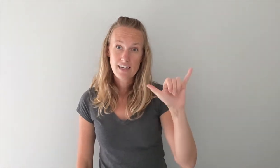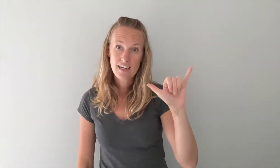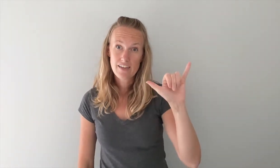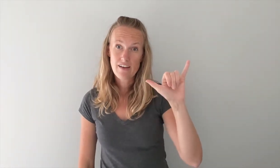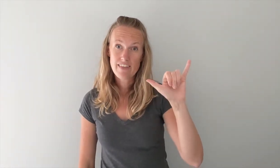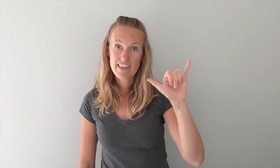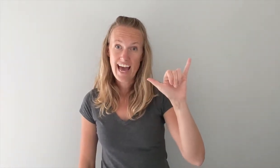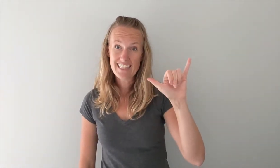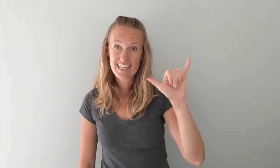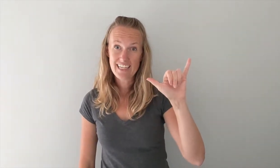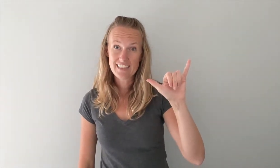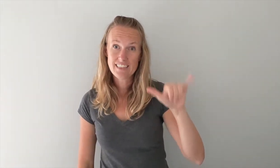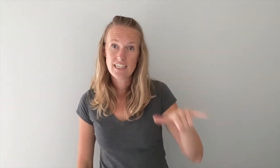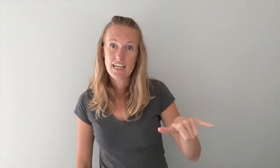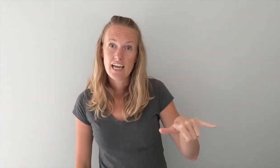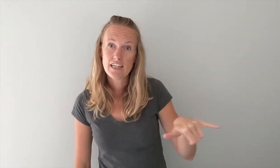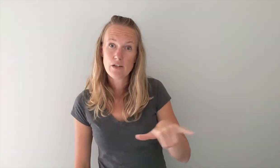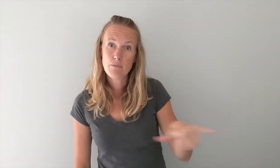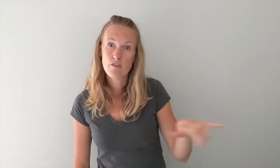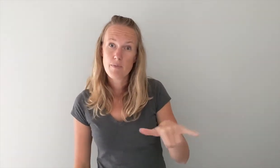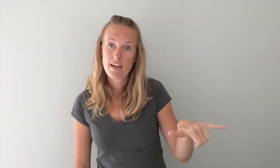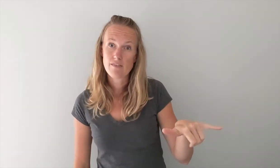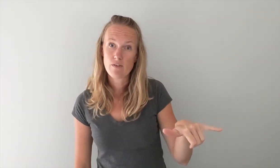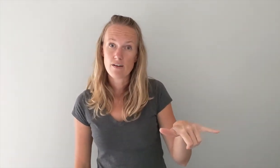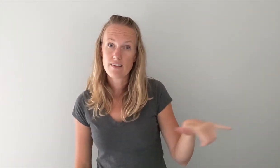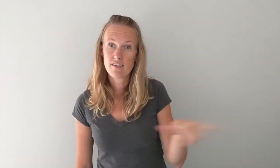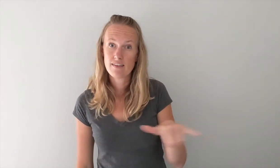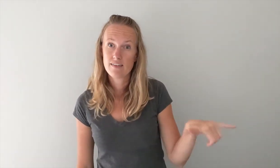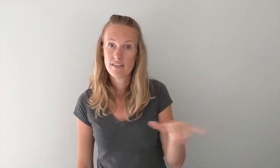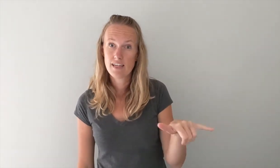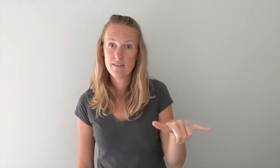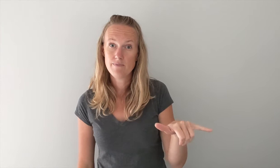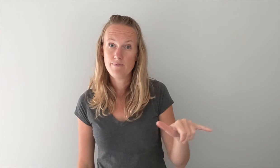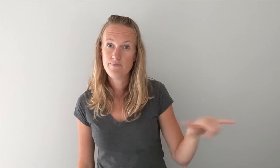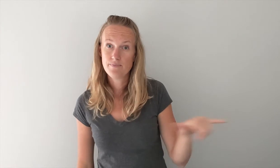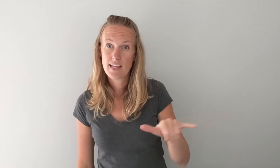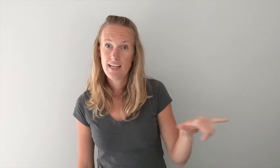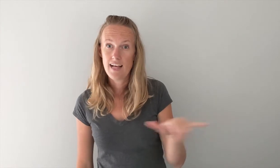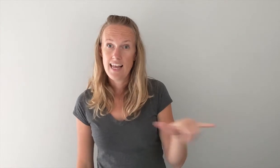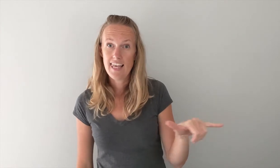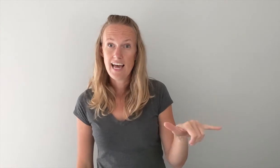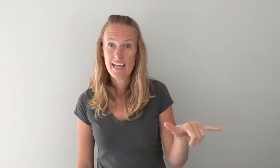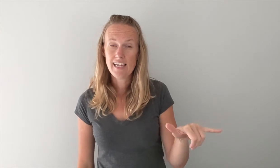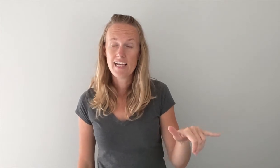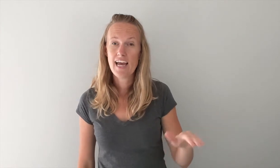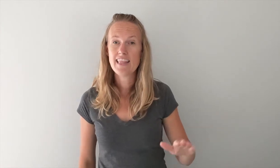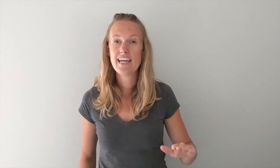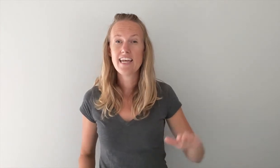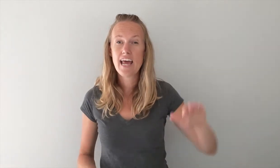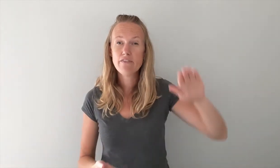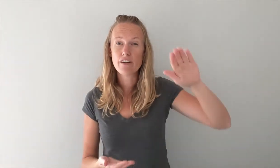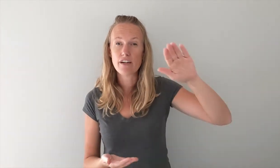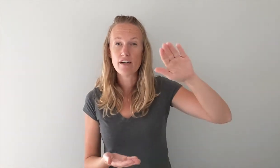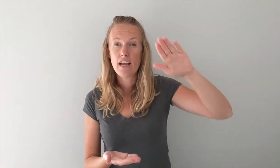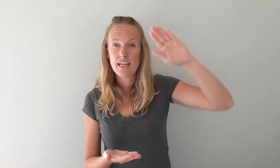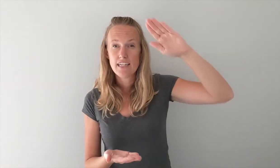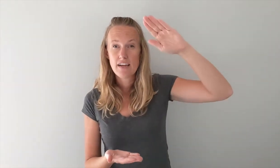have the that hand and you can move it back and forth. Okay like and then never never